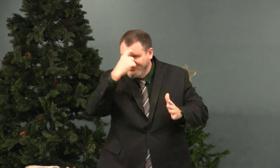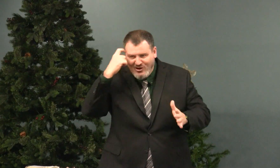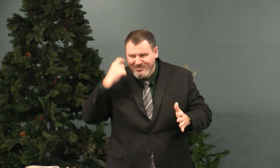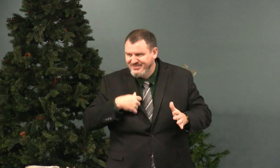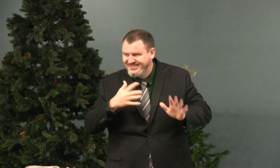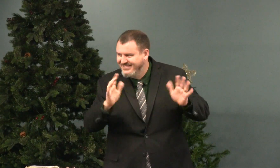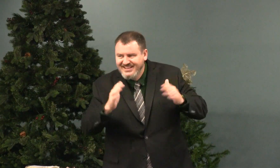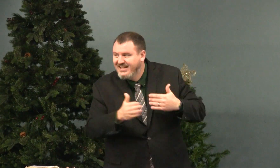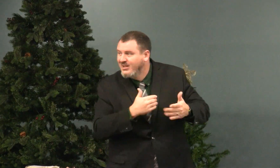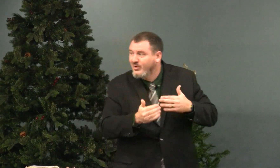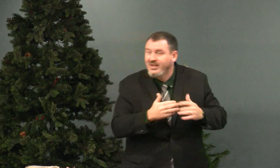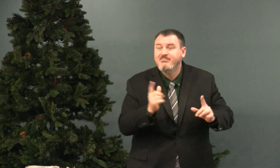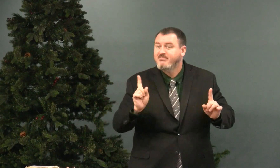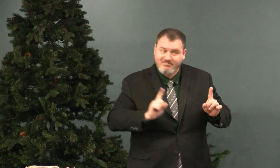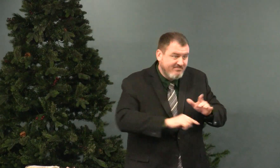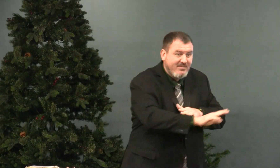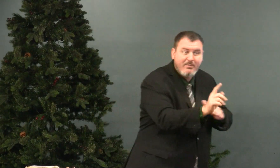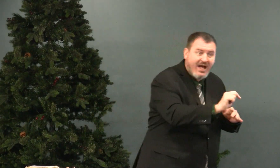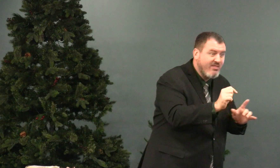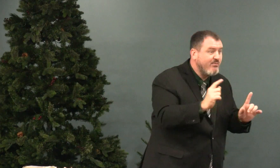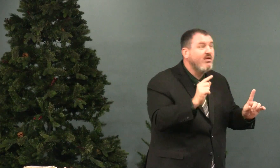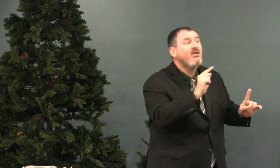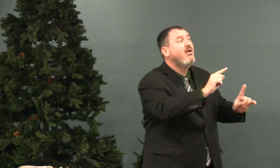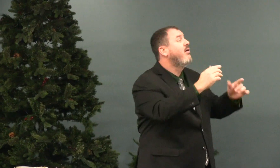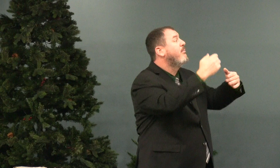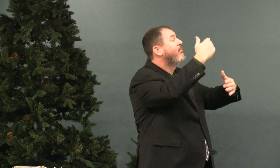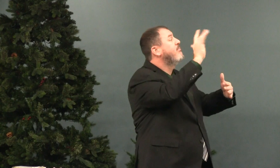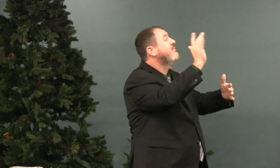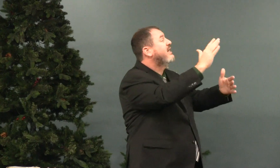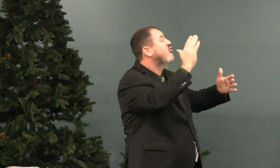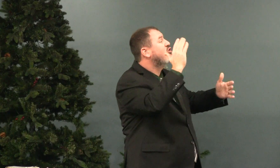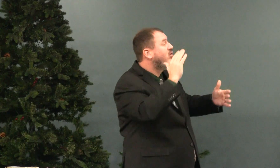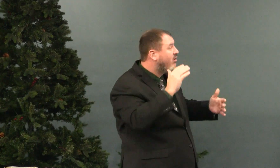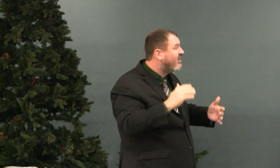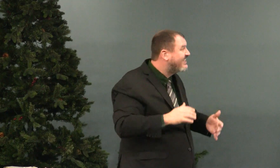I don't want to leave that kind of impression. But we went in the bathroom.